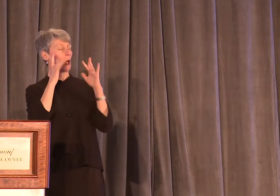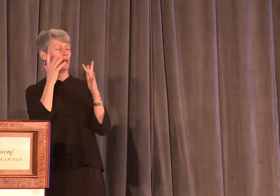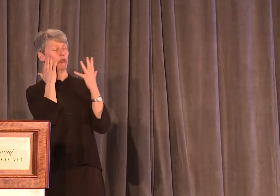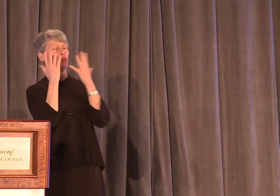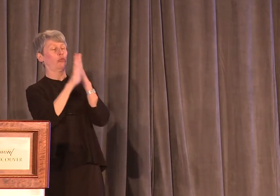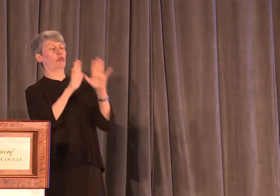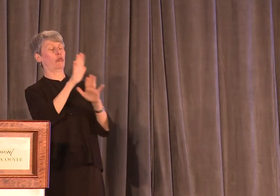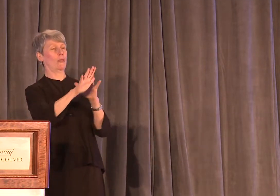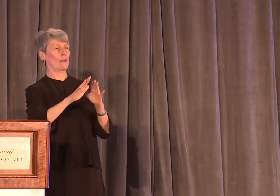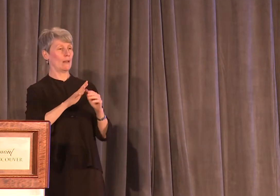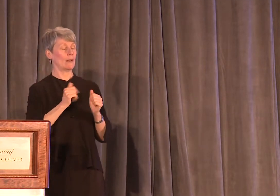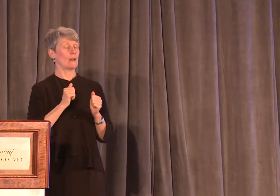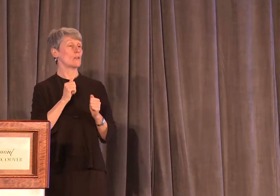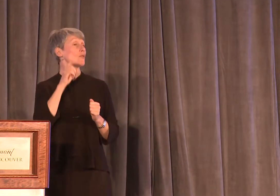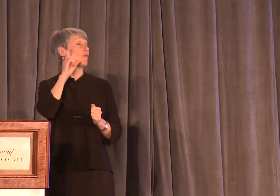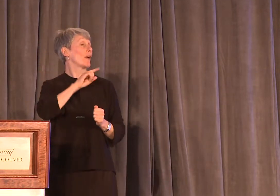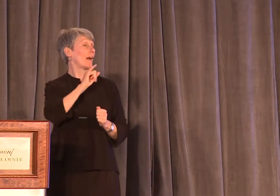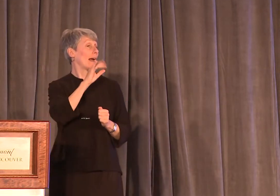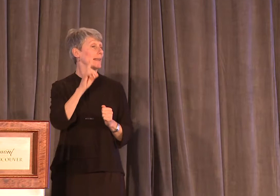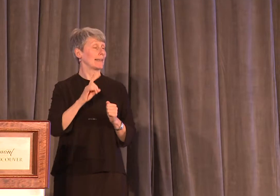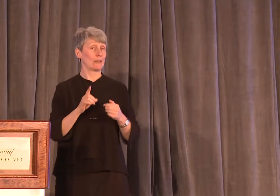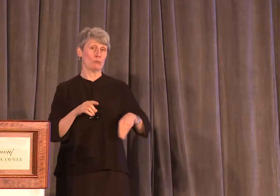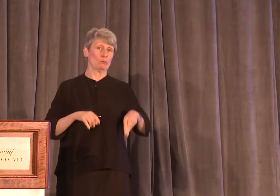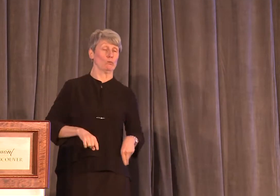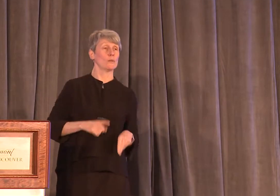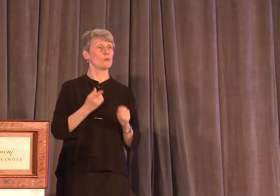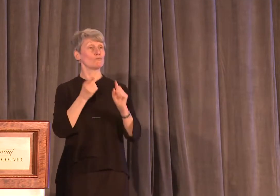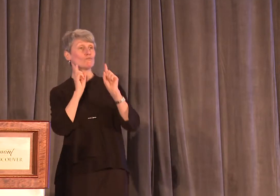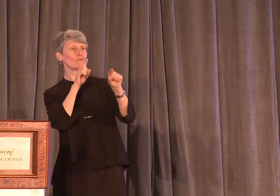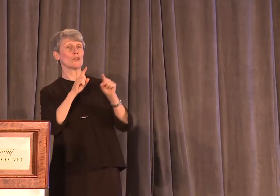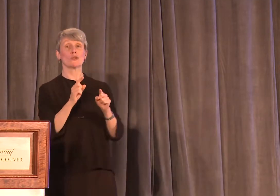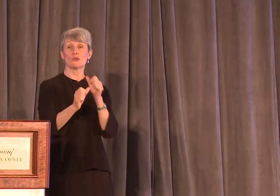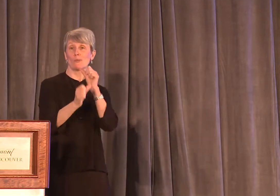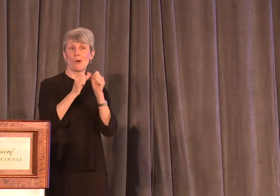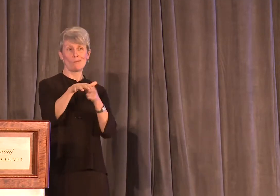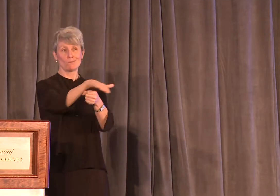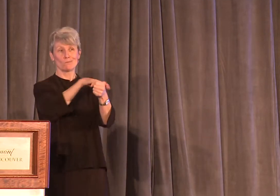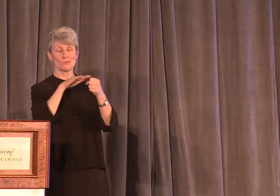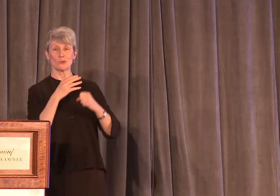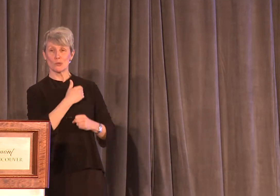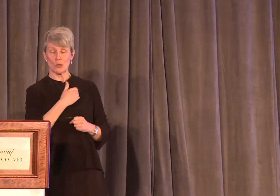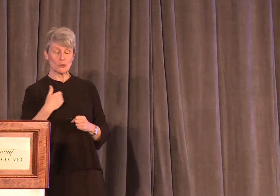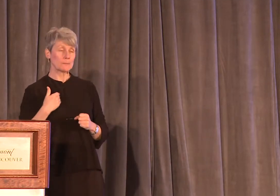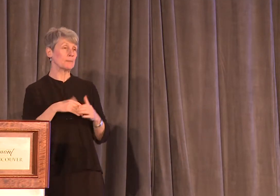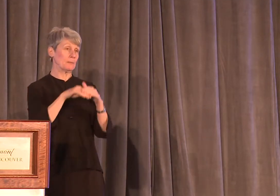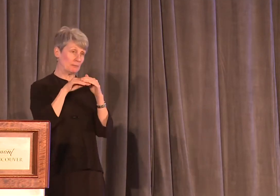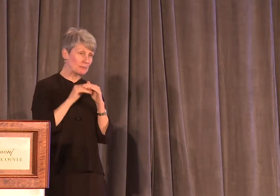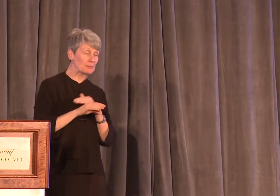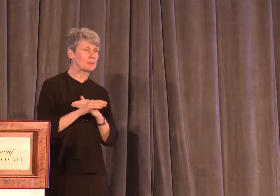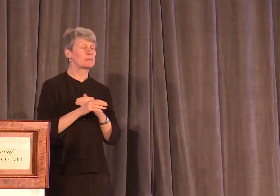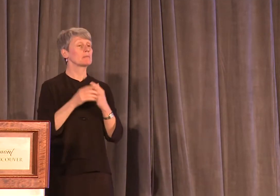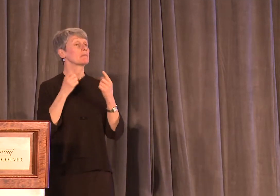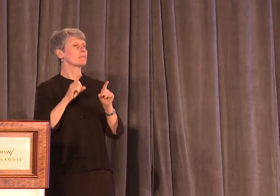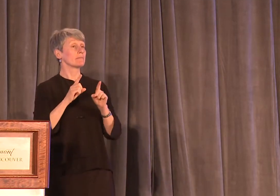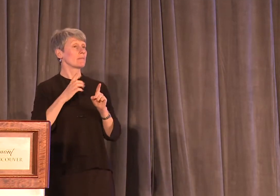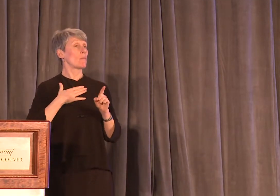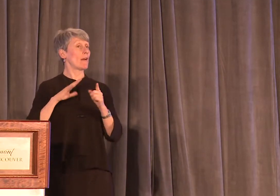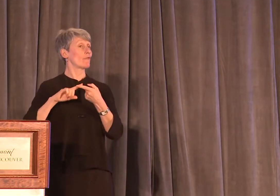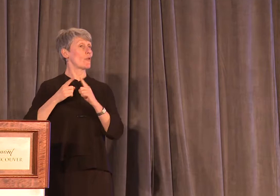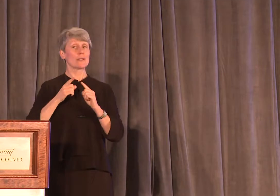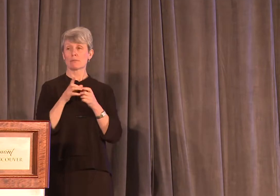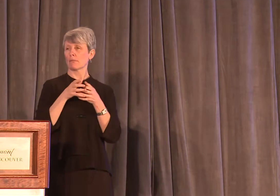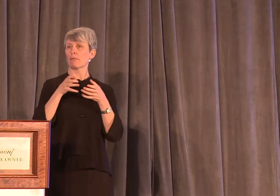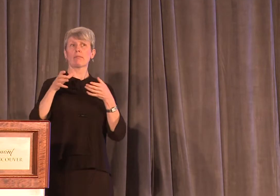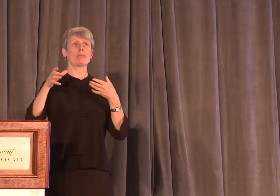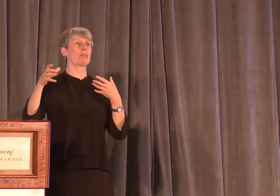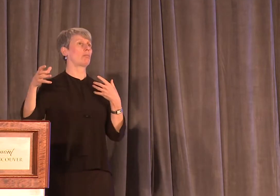Armed with a fake ID, we piled into cabs and headed to the entertainment district in Toronto. At some point, I got separated from my friends